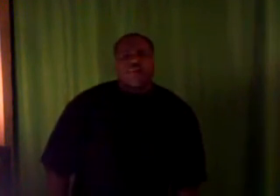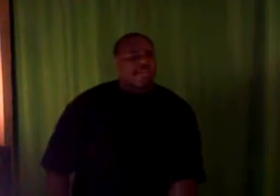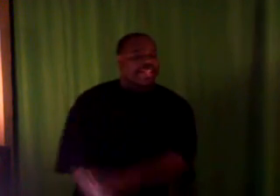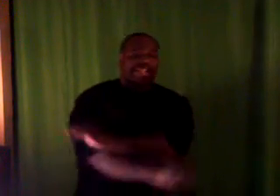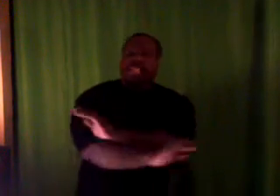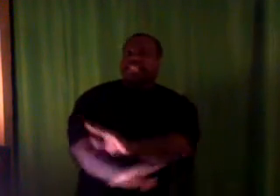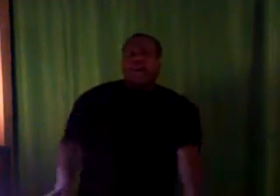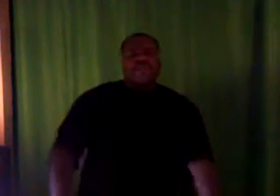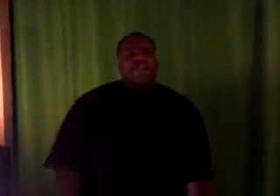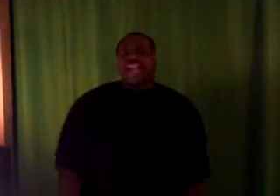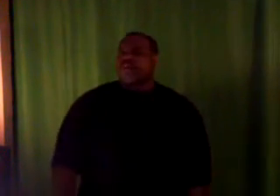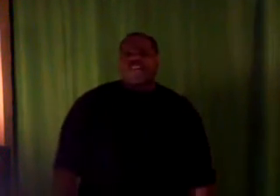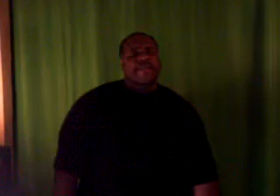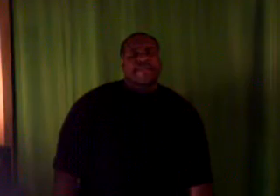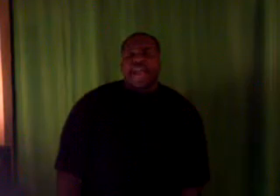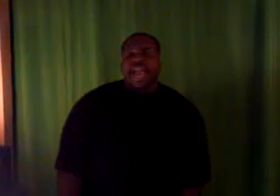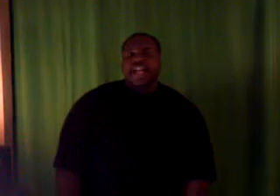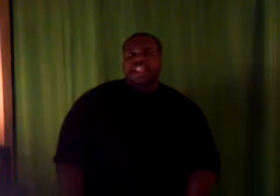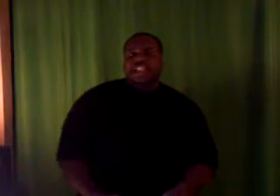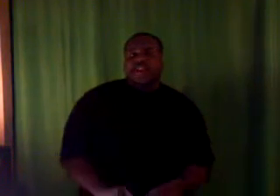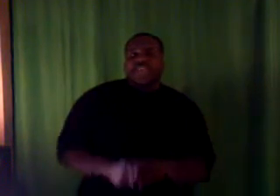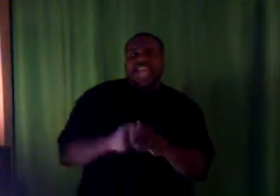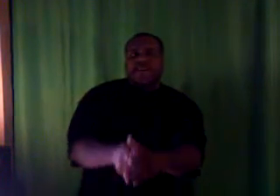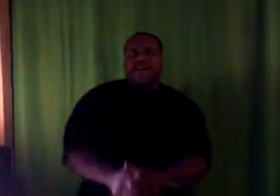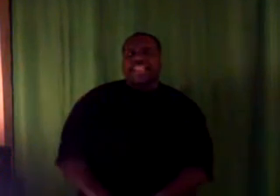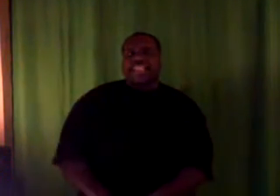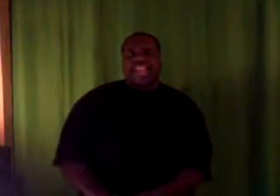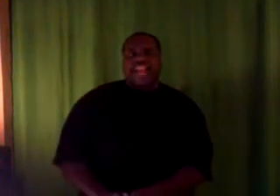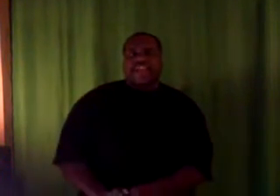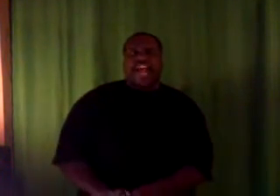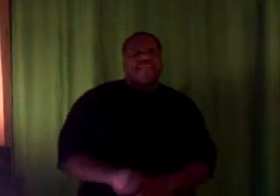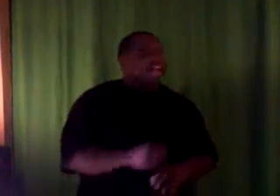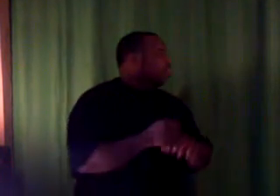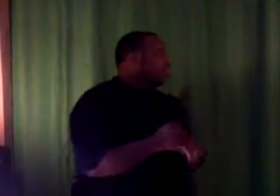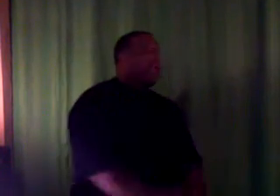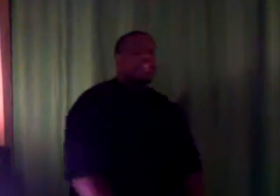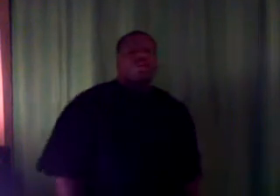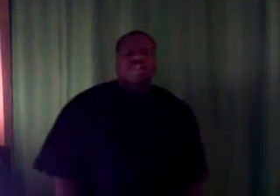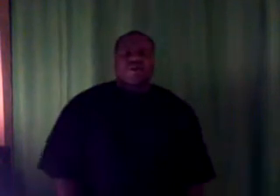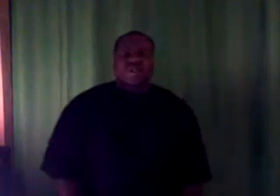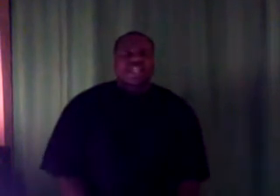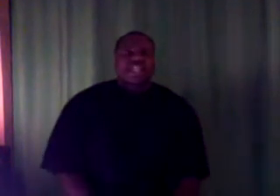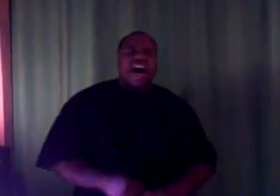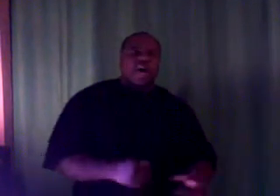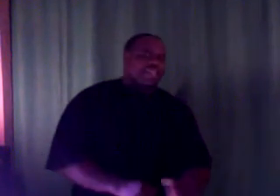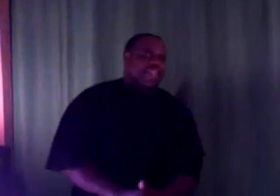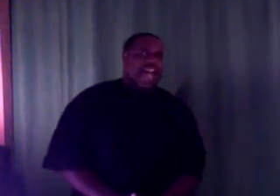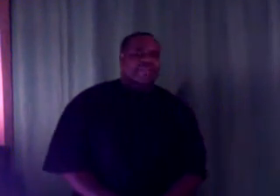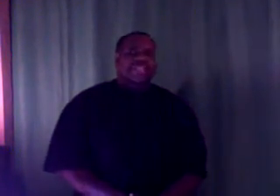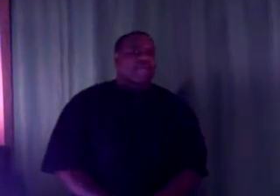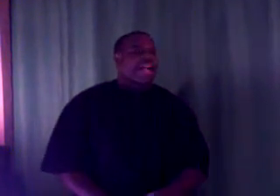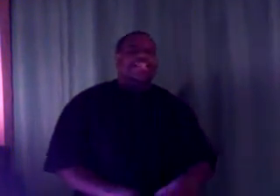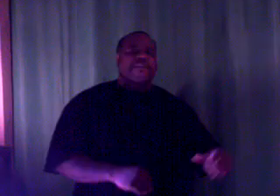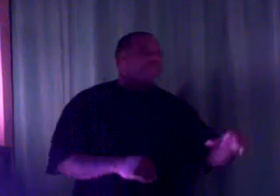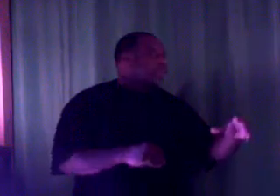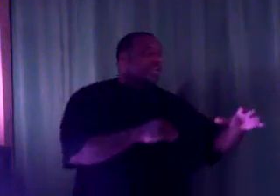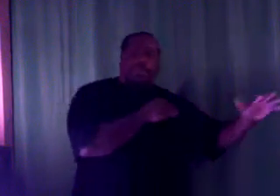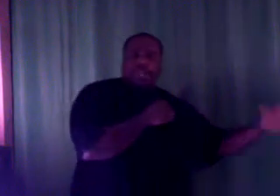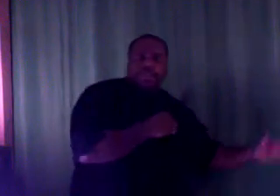a woman, it's over. Ain't no coming back. So think about this life and how you got to look over your shoulder all the time just to watch out for people